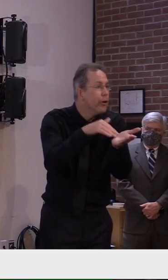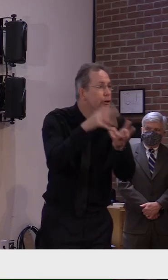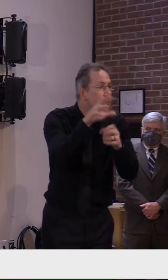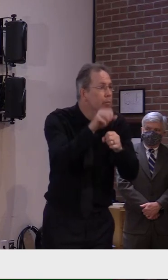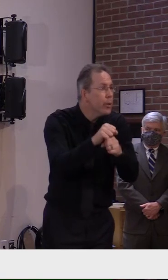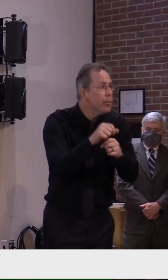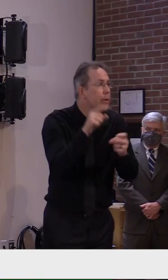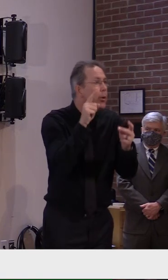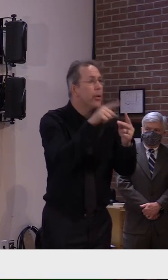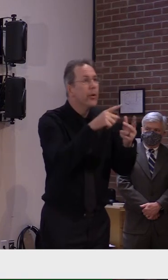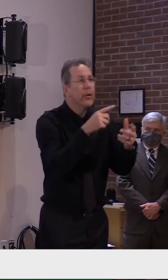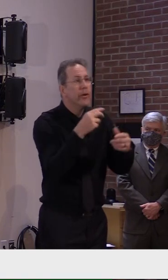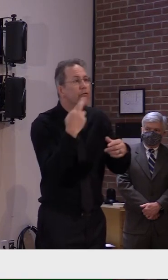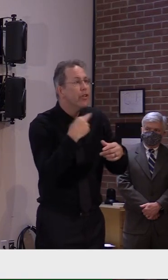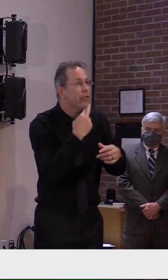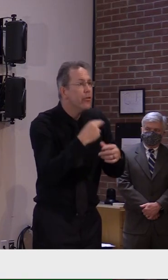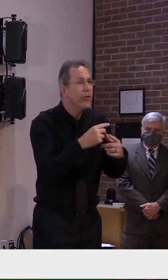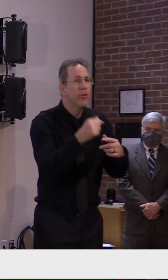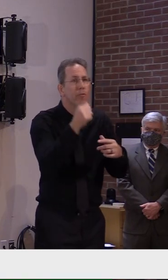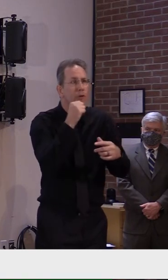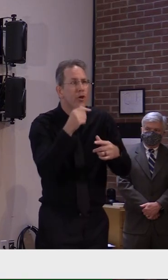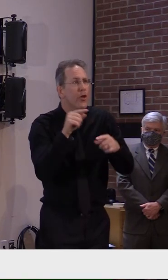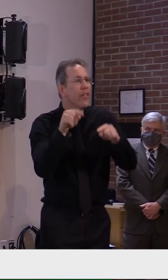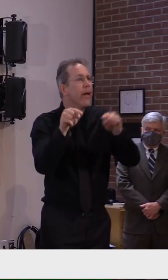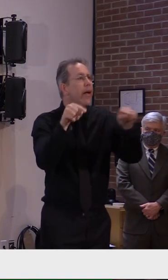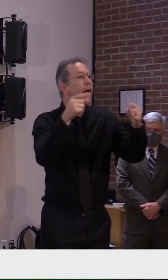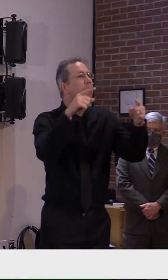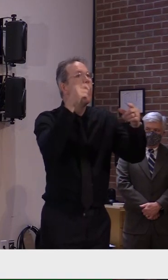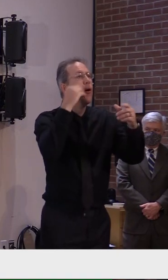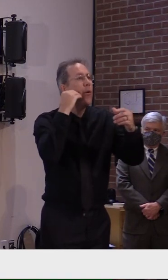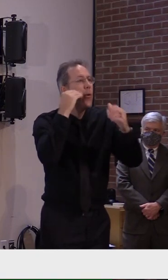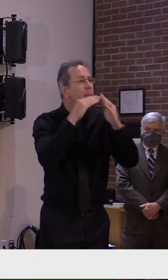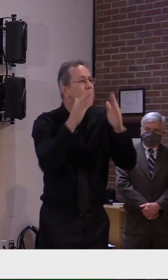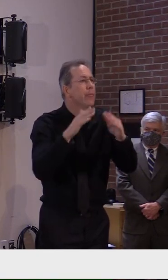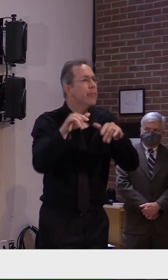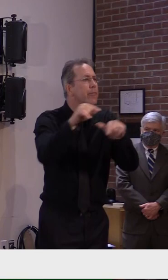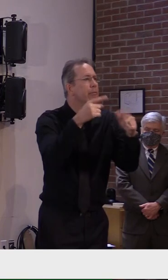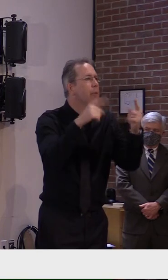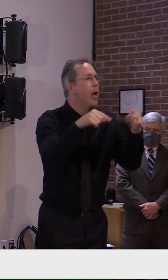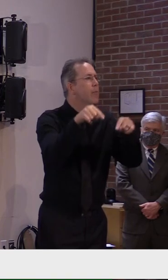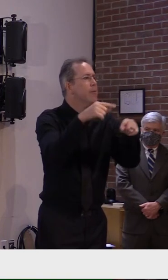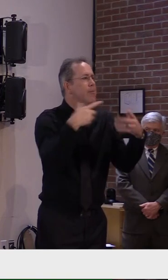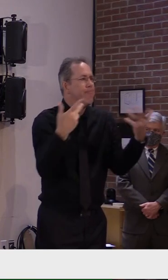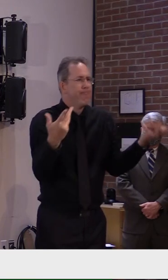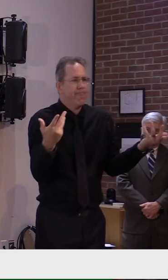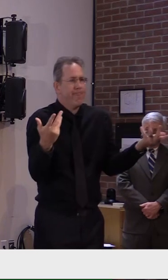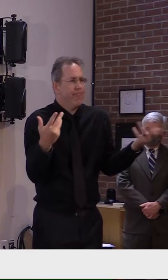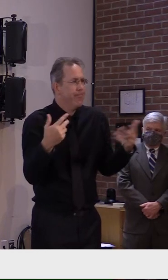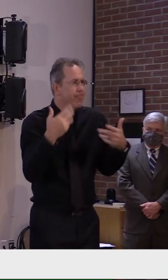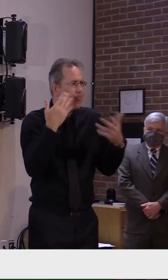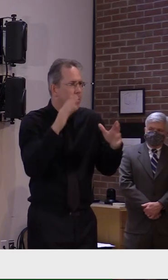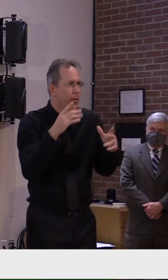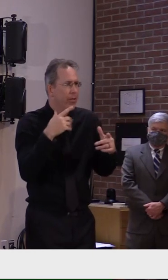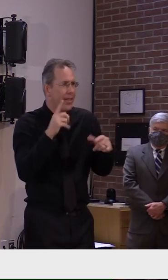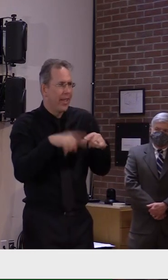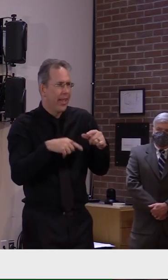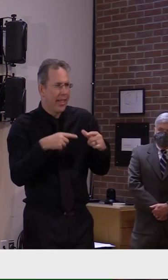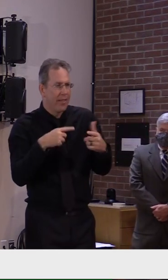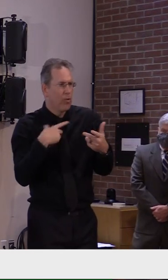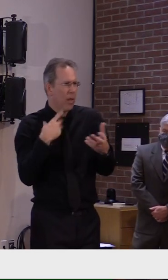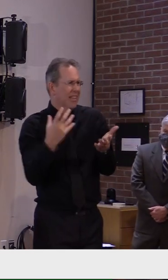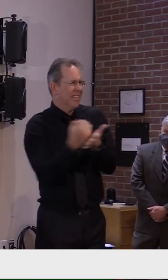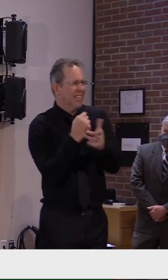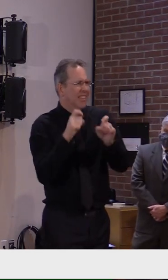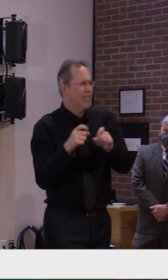is perfect, because we'll see where it is now when we're certainly in a major battle with this